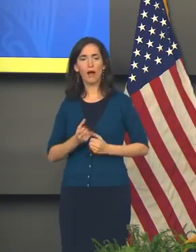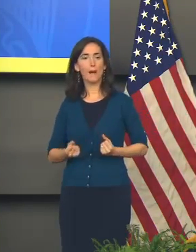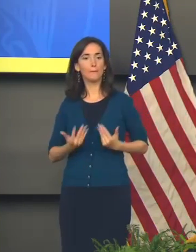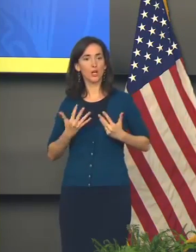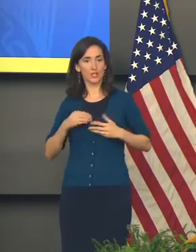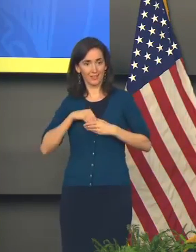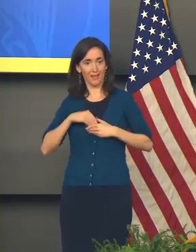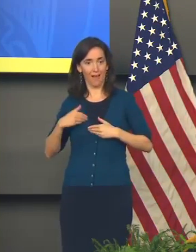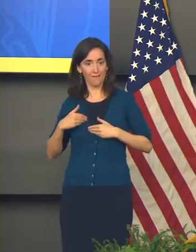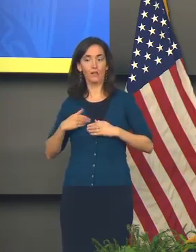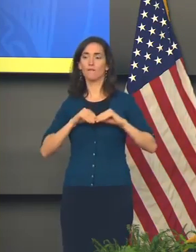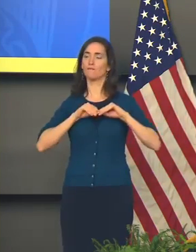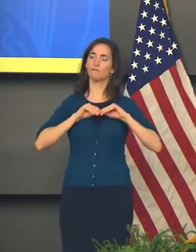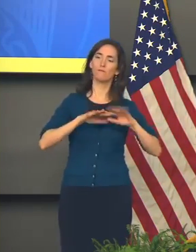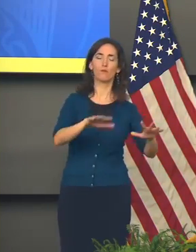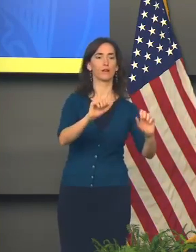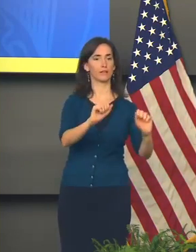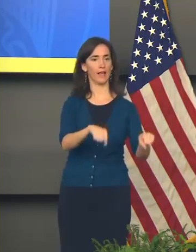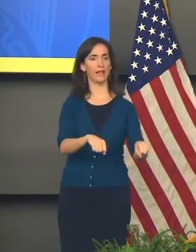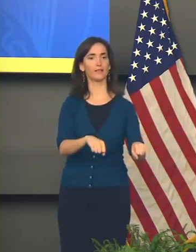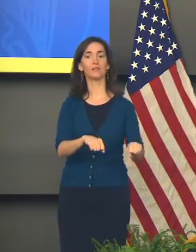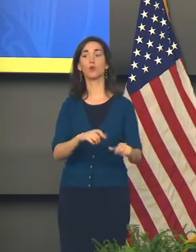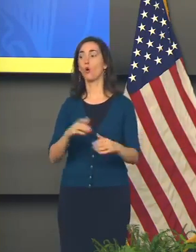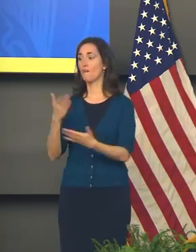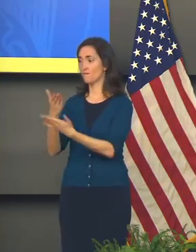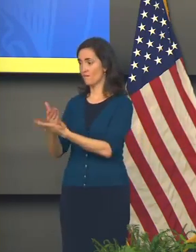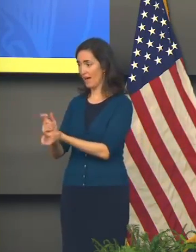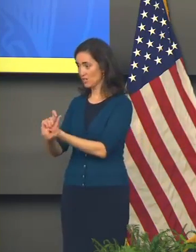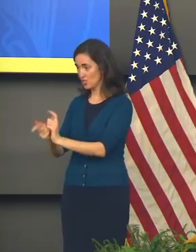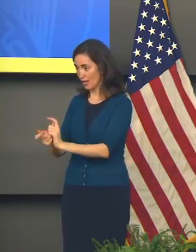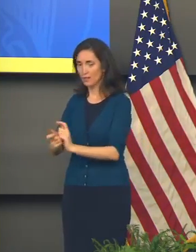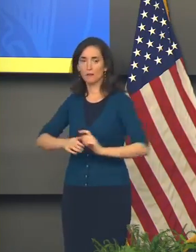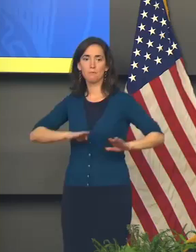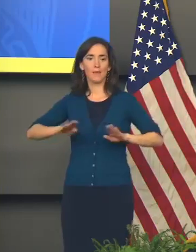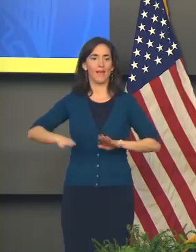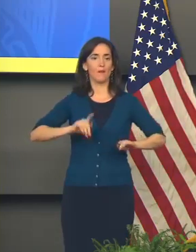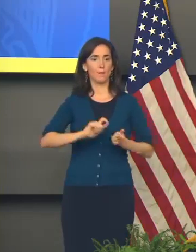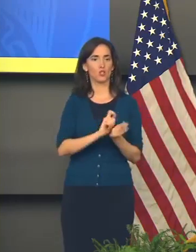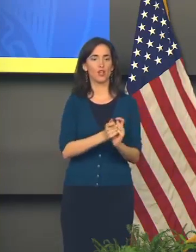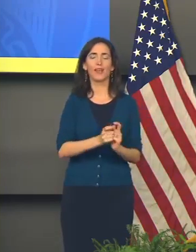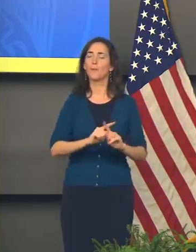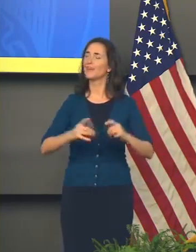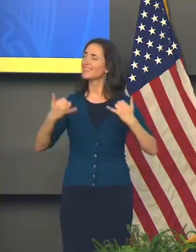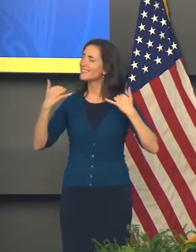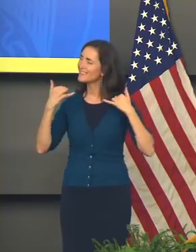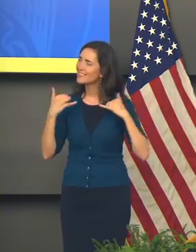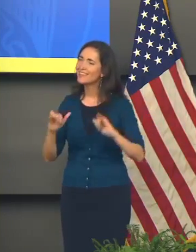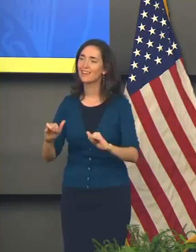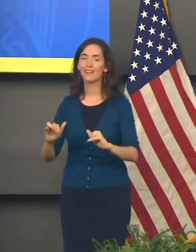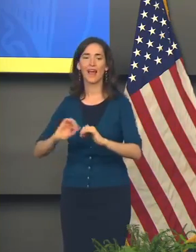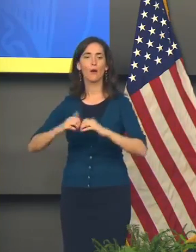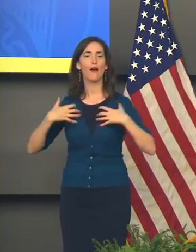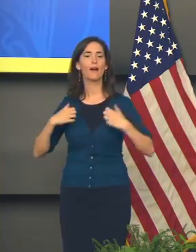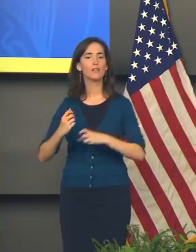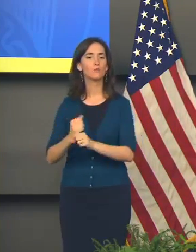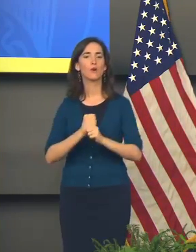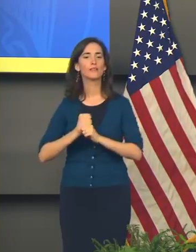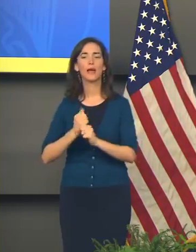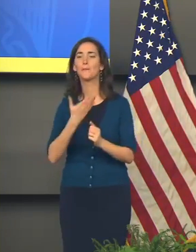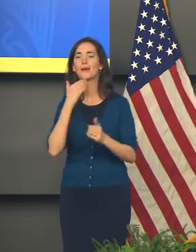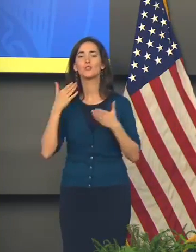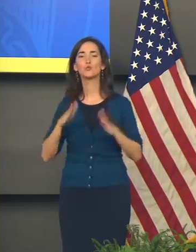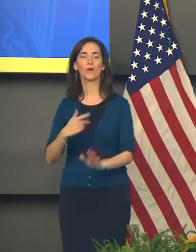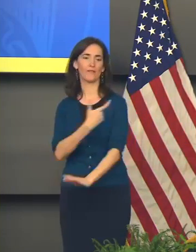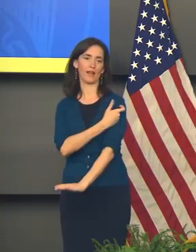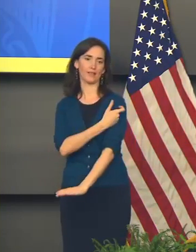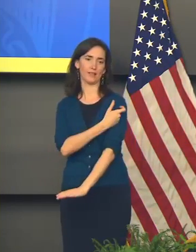facts change, you have to change. But the facts remain this. The vaccine is the most important tool to protect your health. And